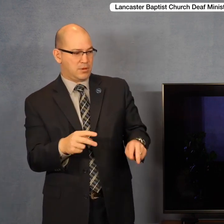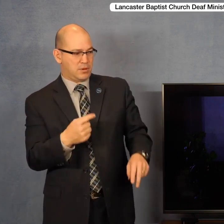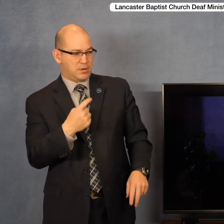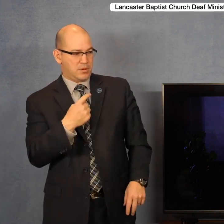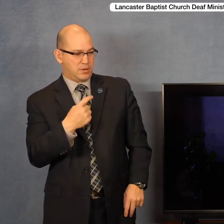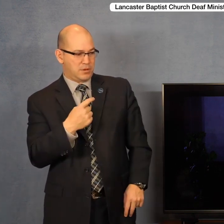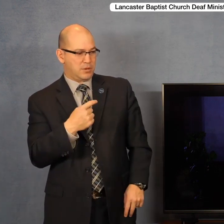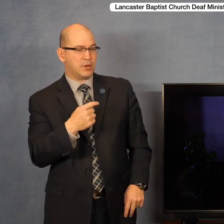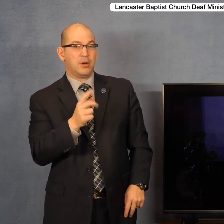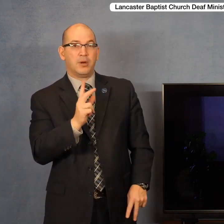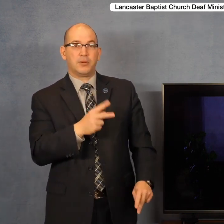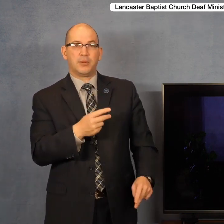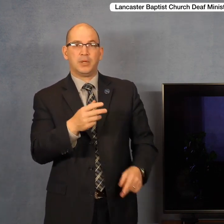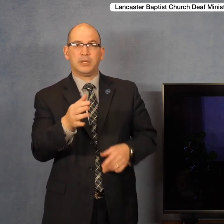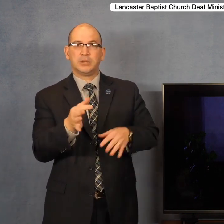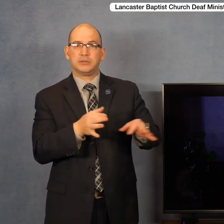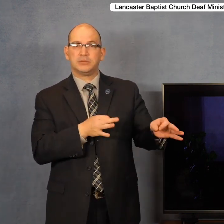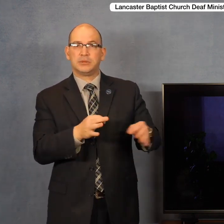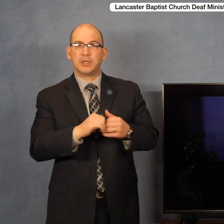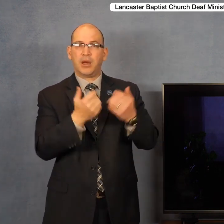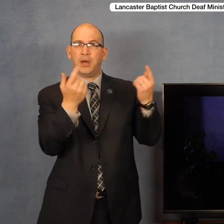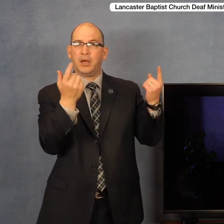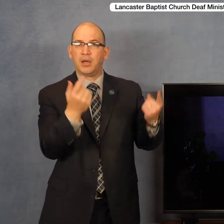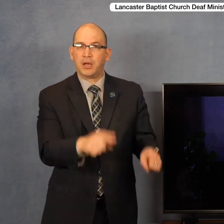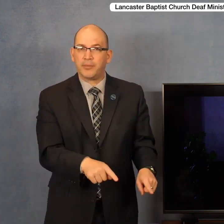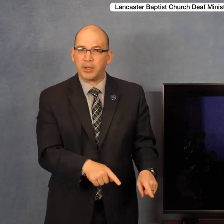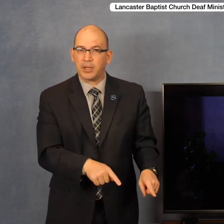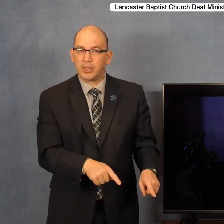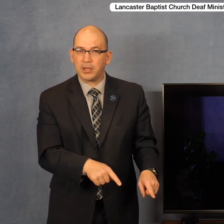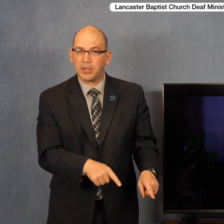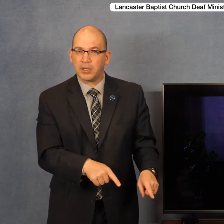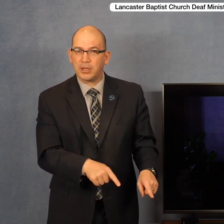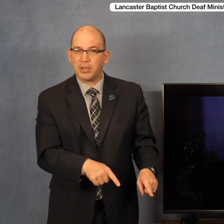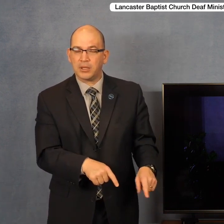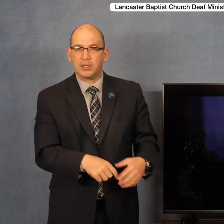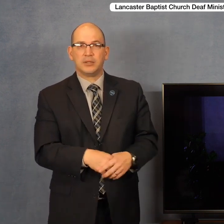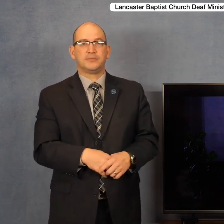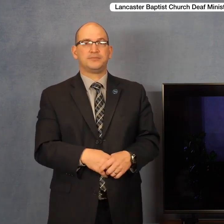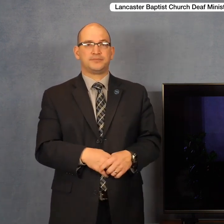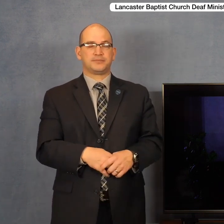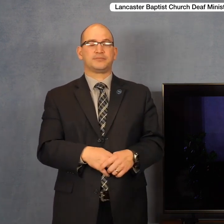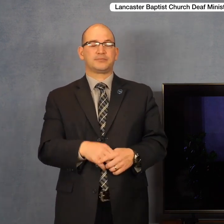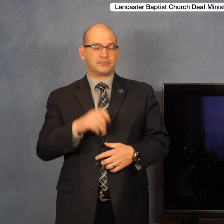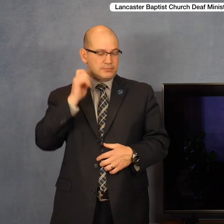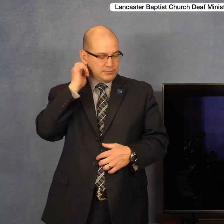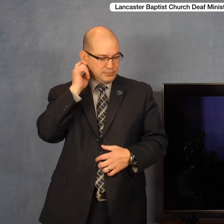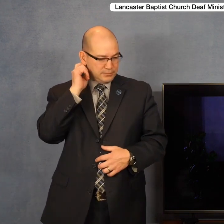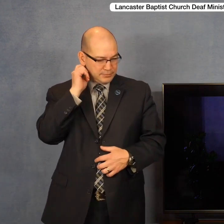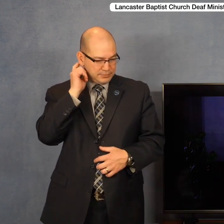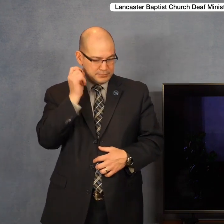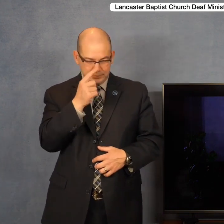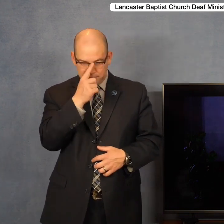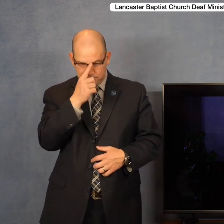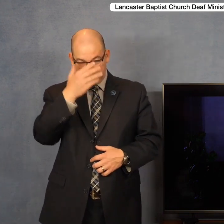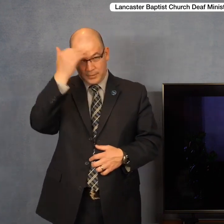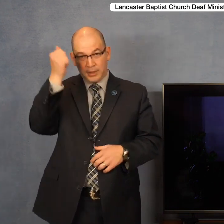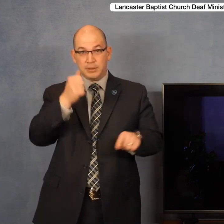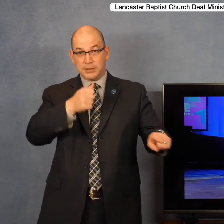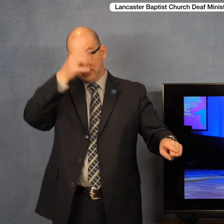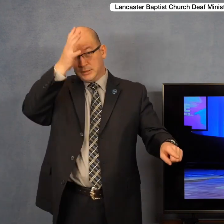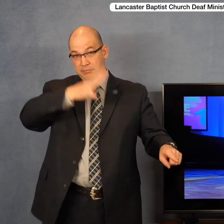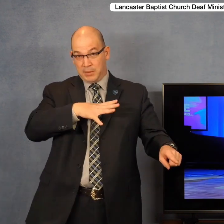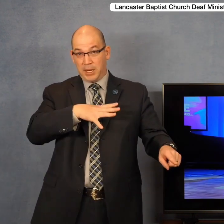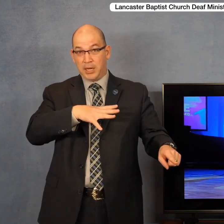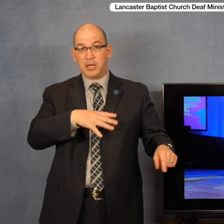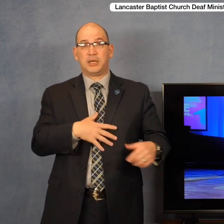means he that was possessed of the devils was healed. Now, it's interesting to me because when the man's